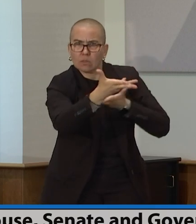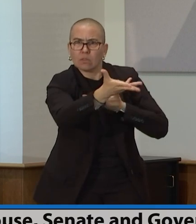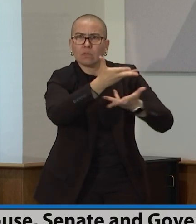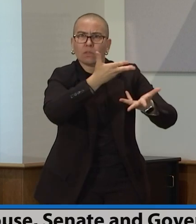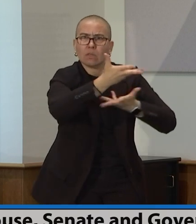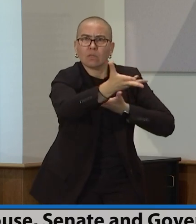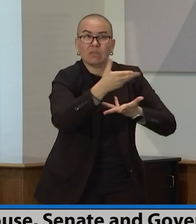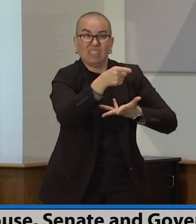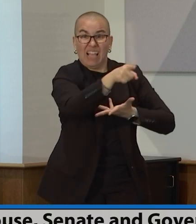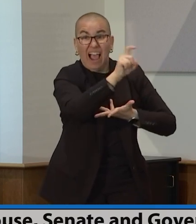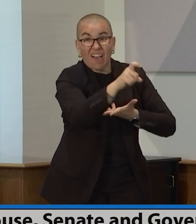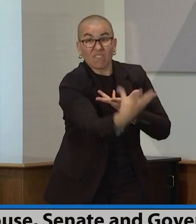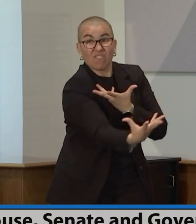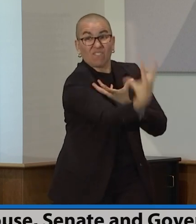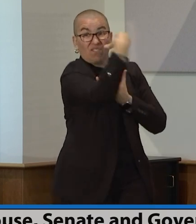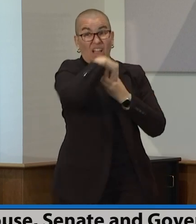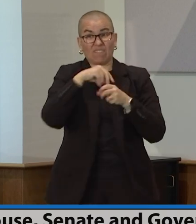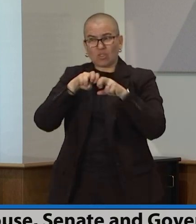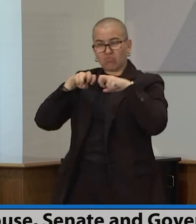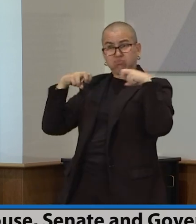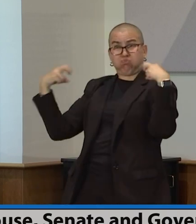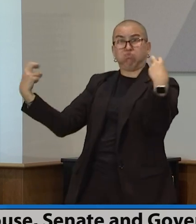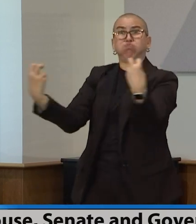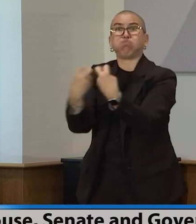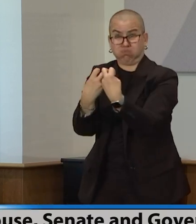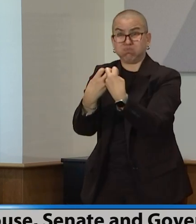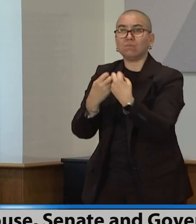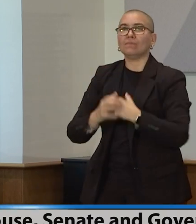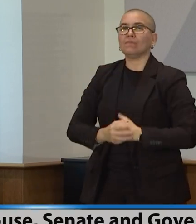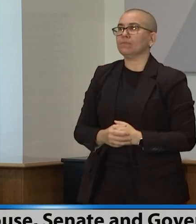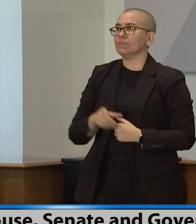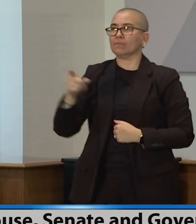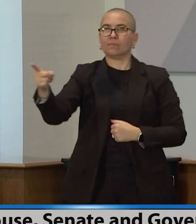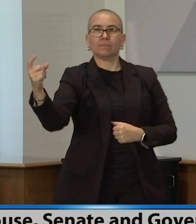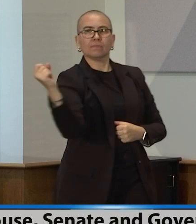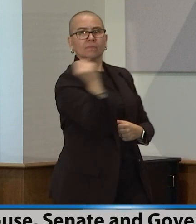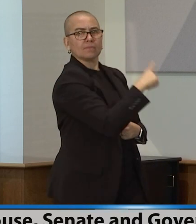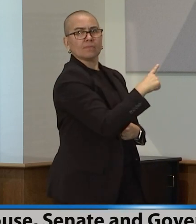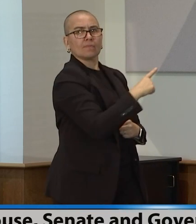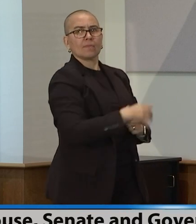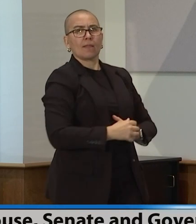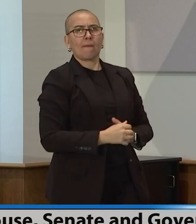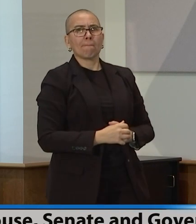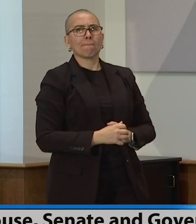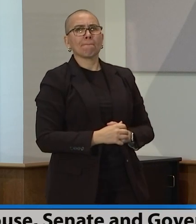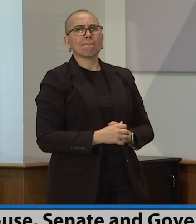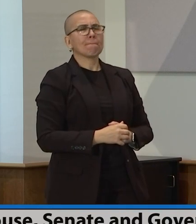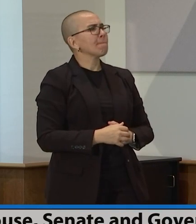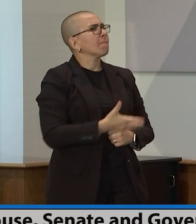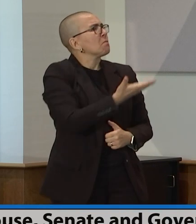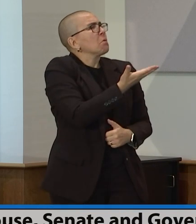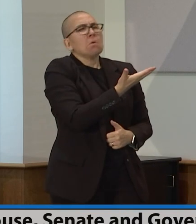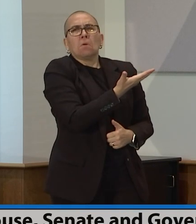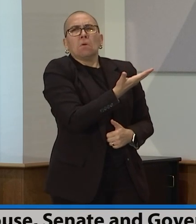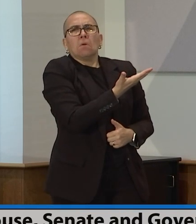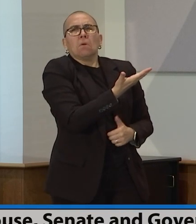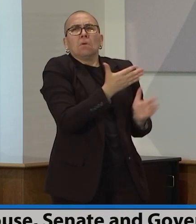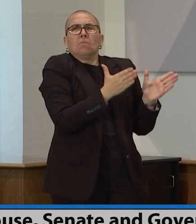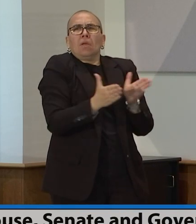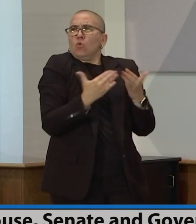have. Speaker Horton, also for, uh, Senator Gazelka. What's the, uh, plan for the rest of today? Are there,